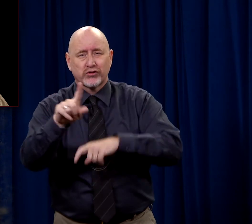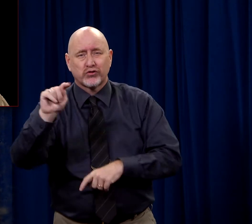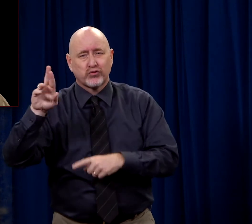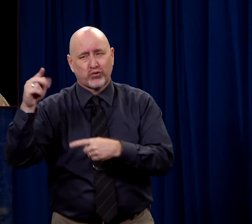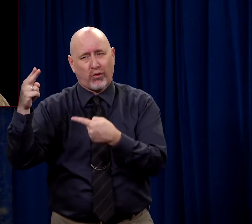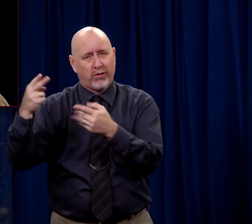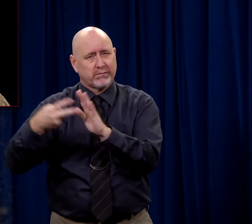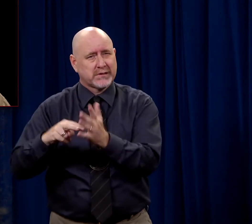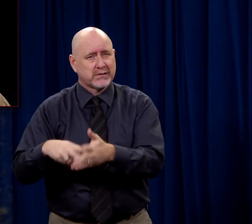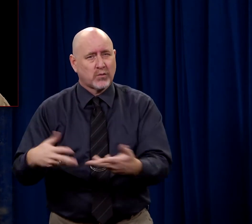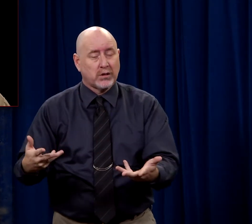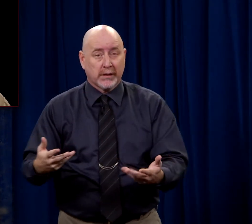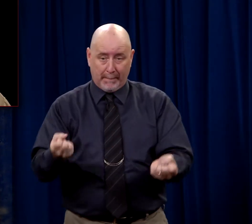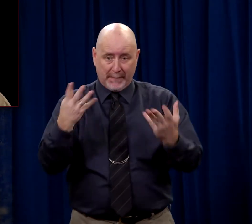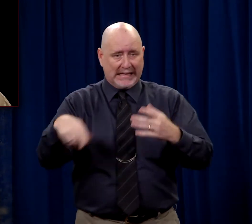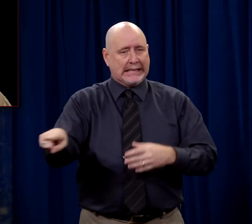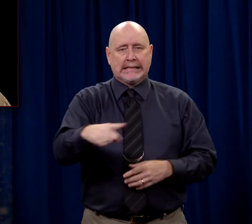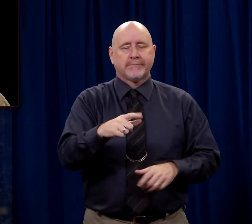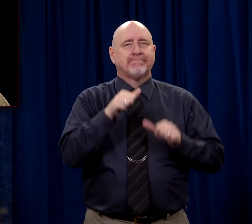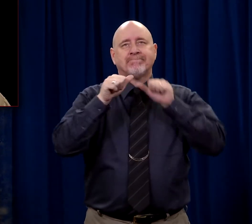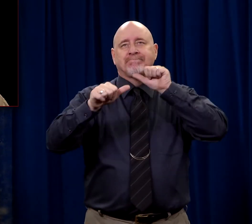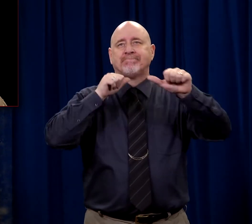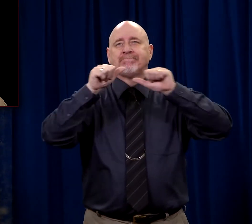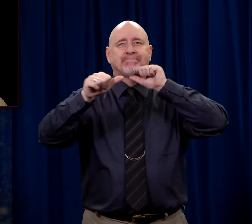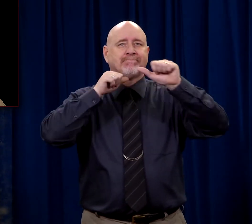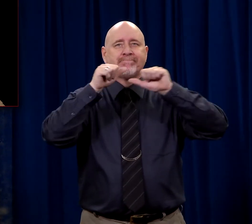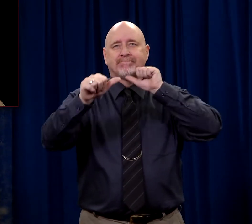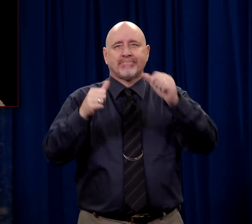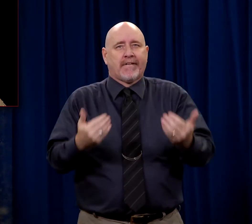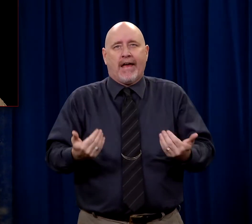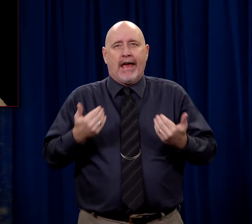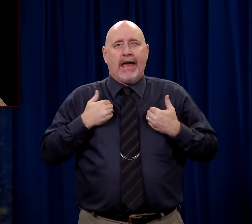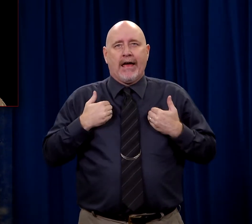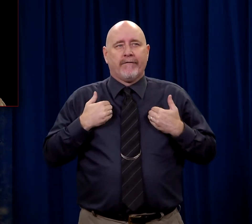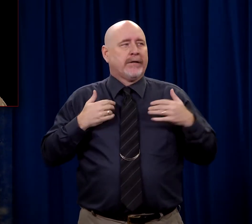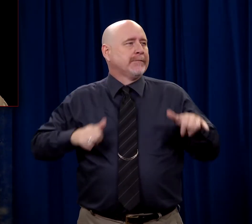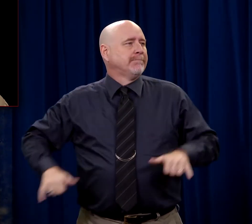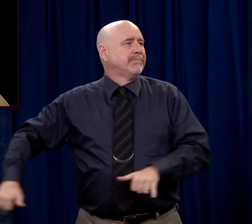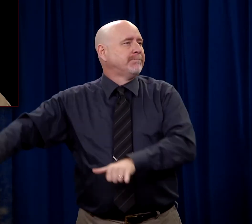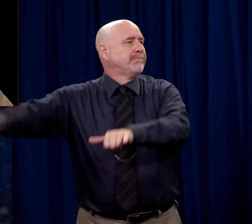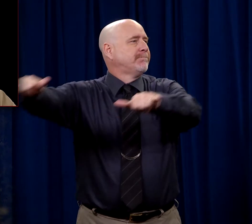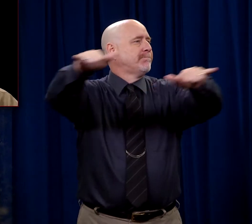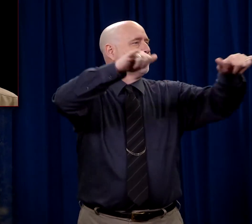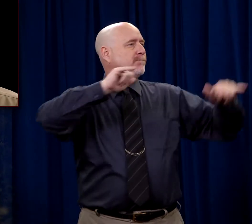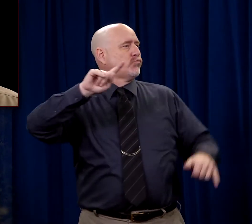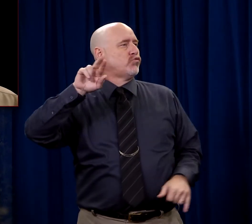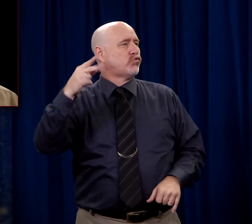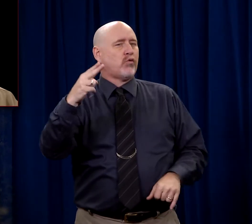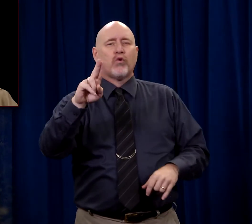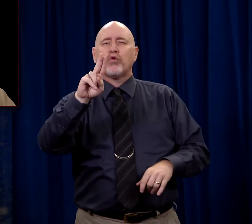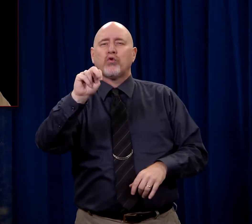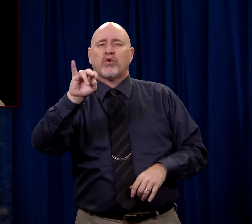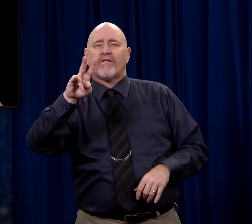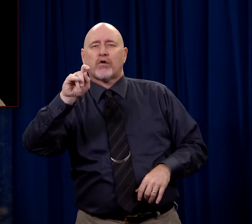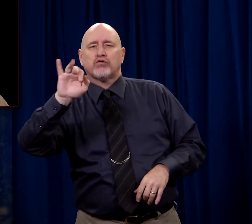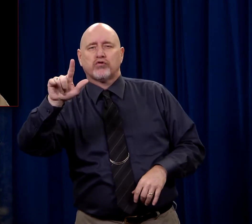question, you know. And many are denying that there's anything universal about truth. No universal truth. No